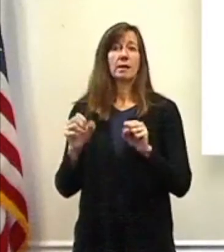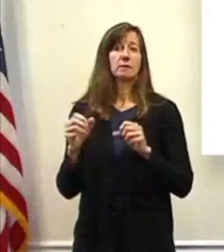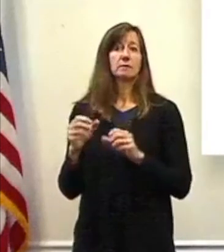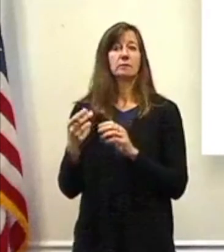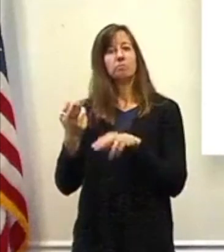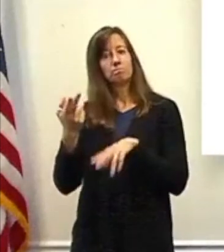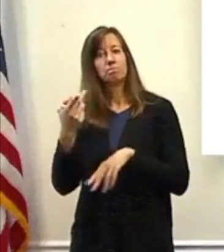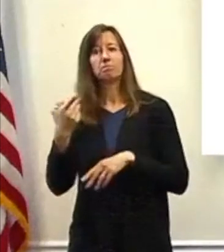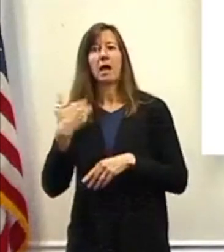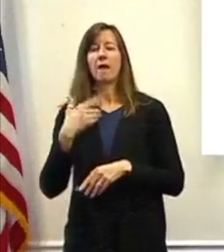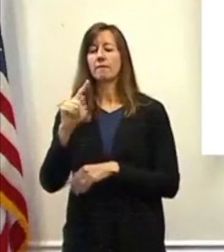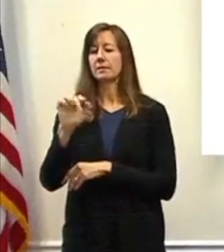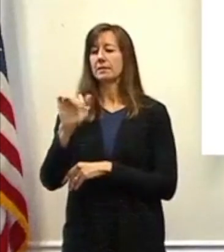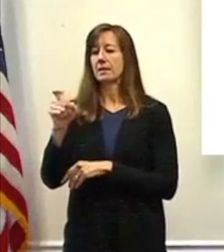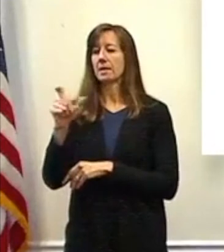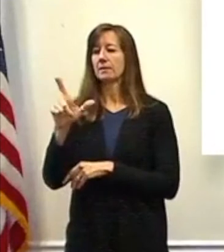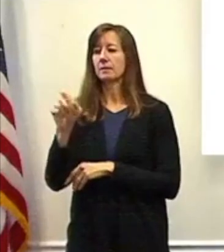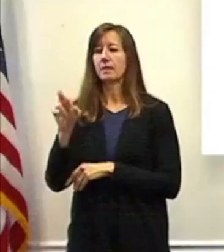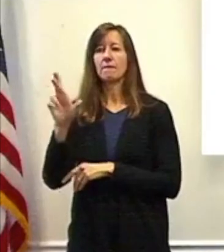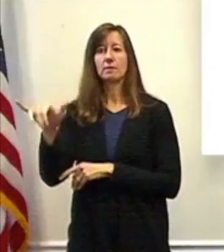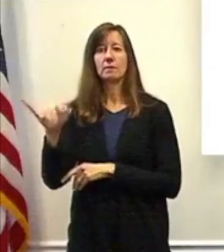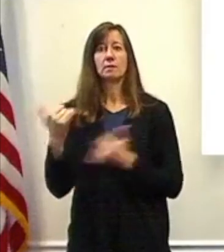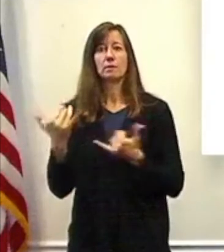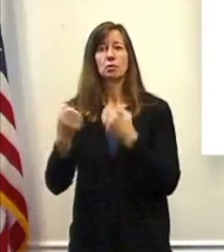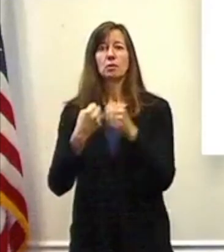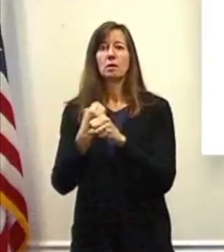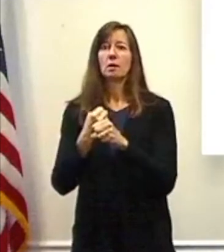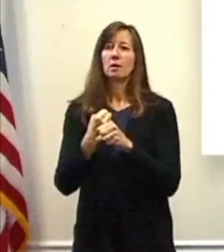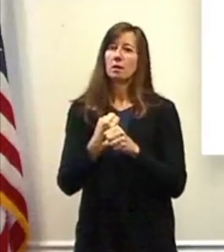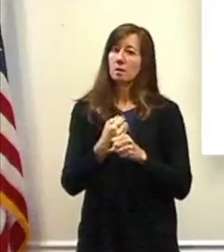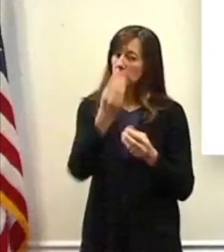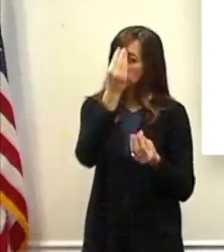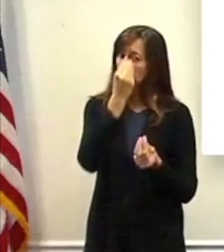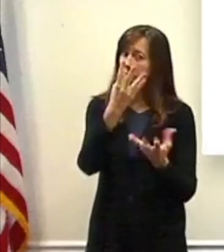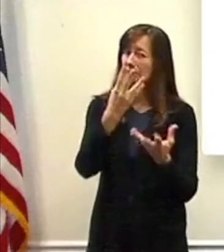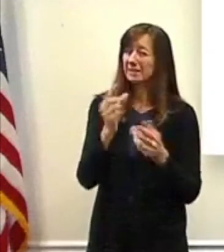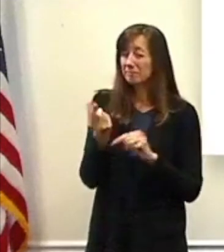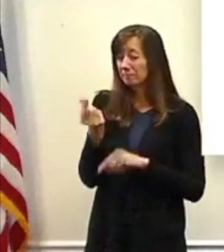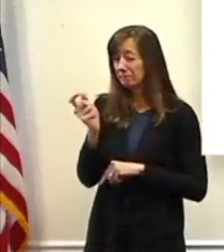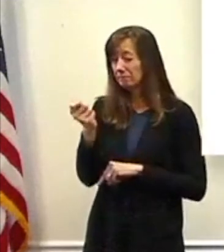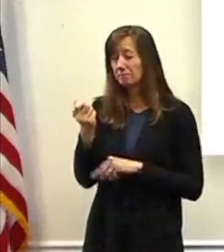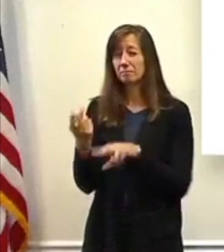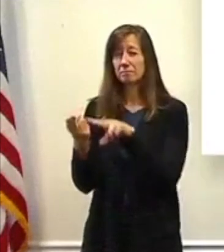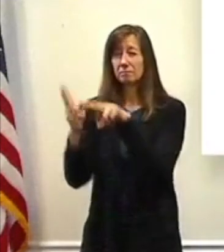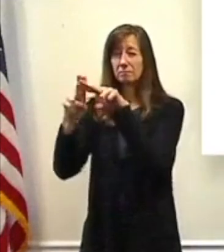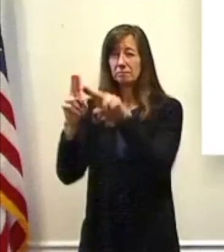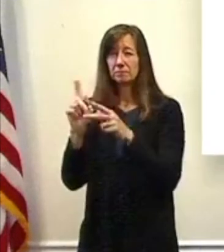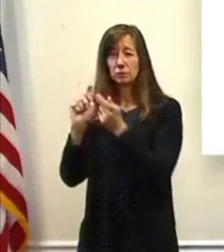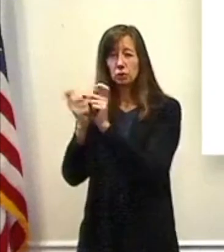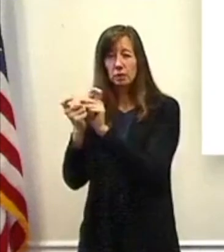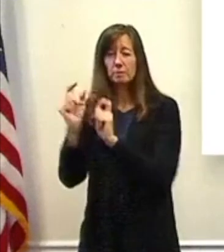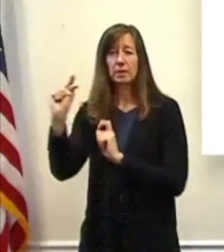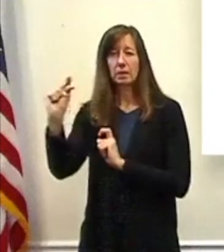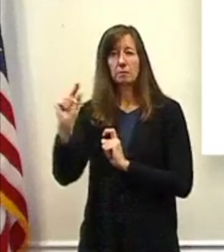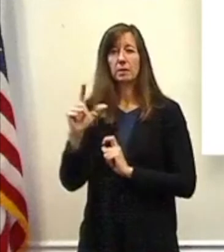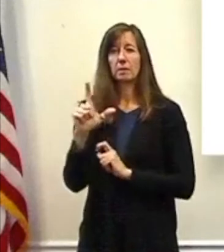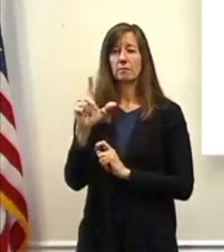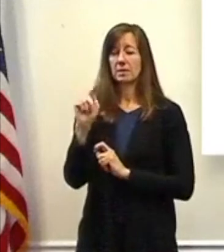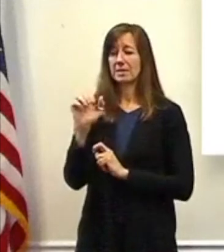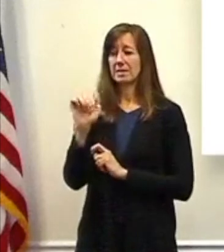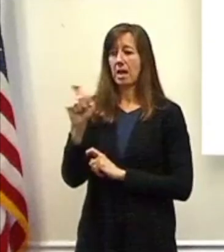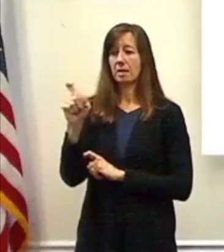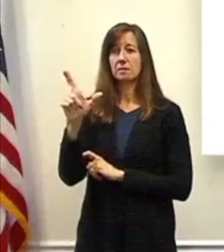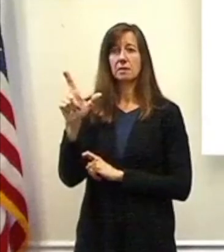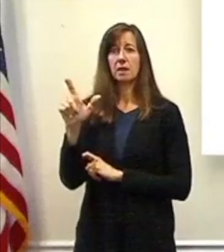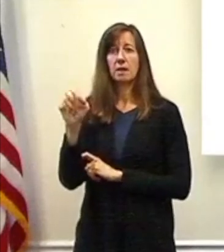going to mislead you for a second. This is a very modest reduction in the tax levy, but it is not any increase. We would